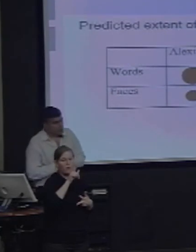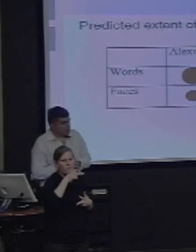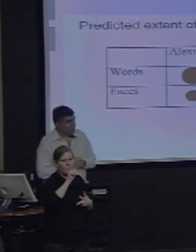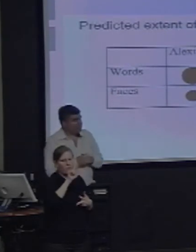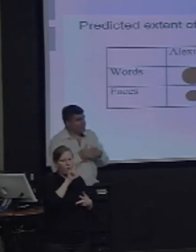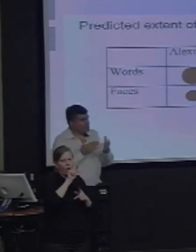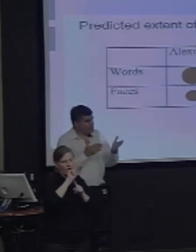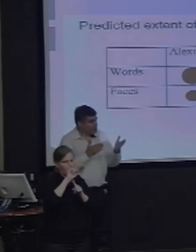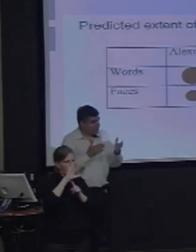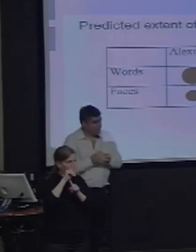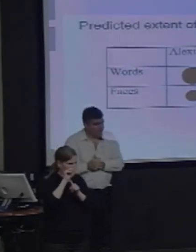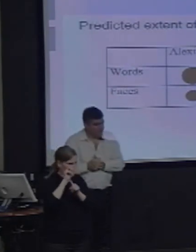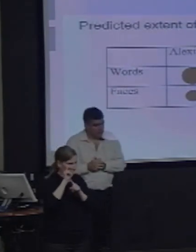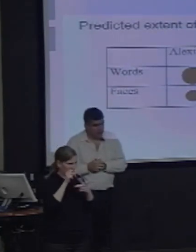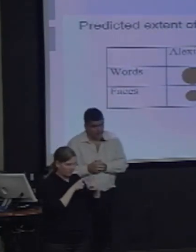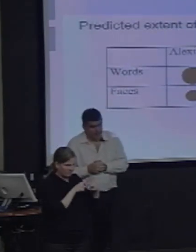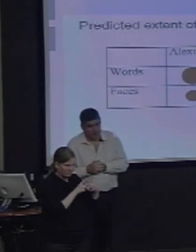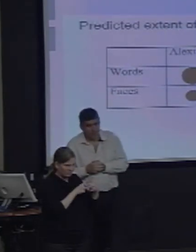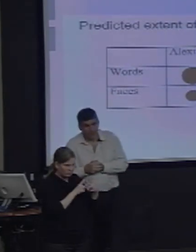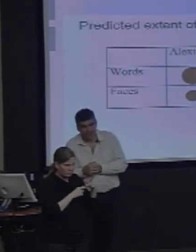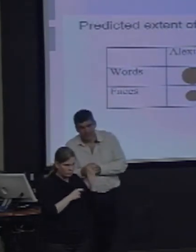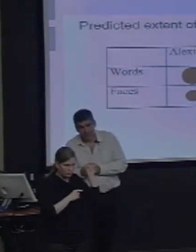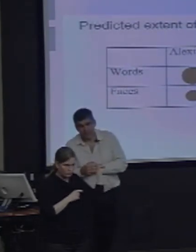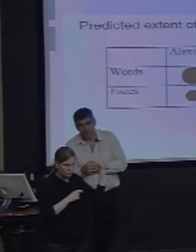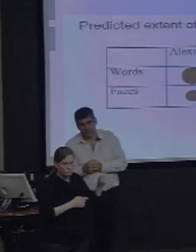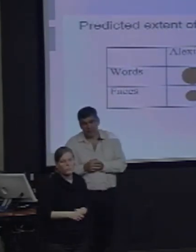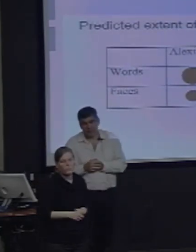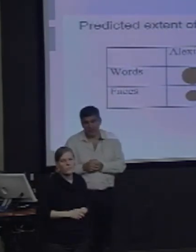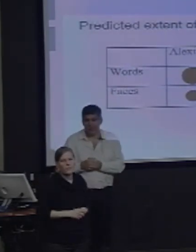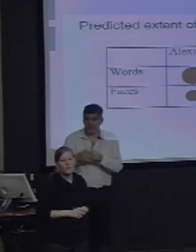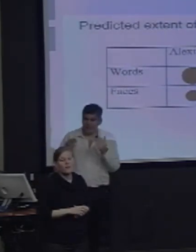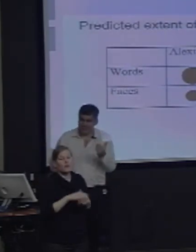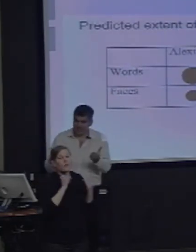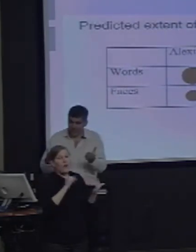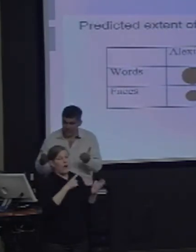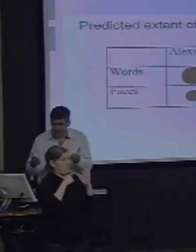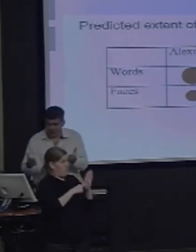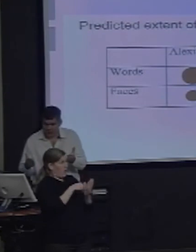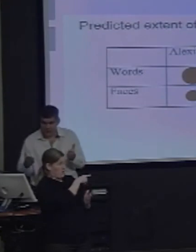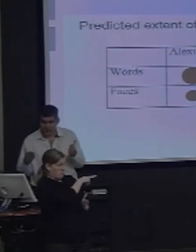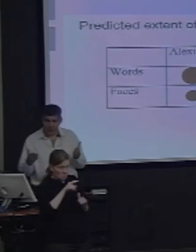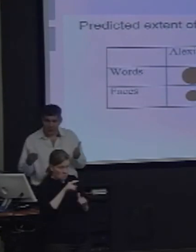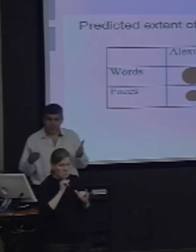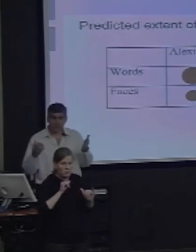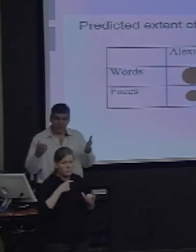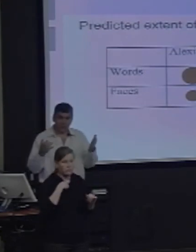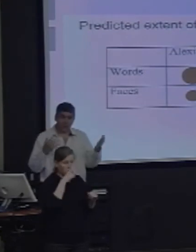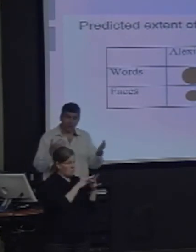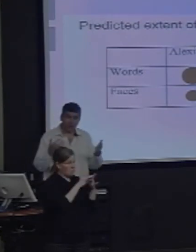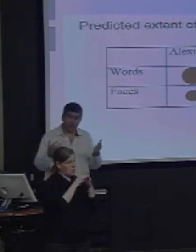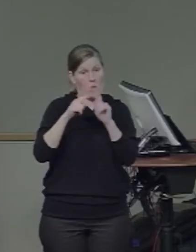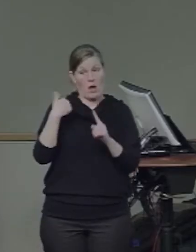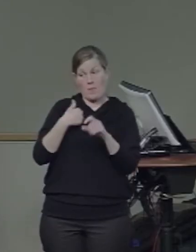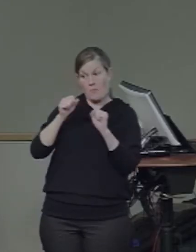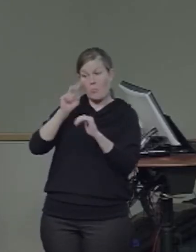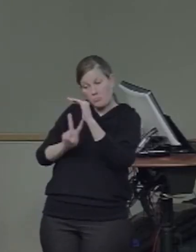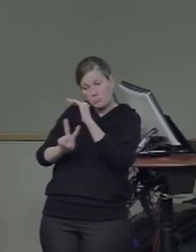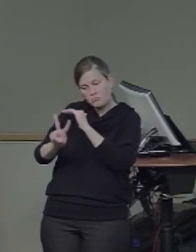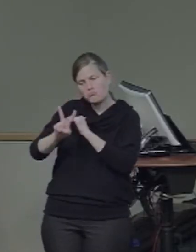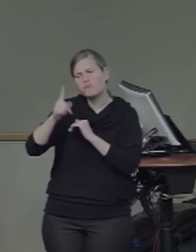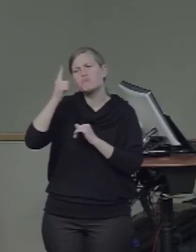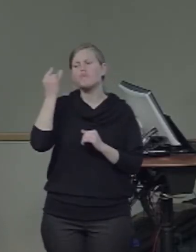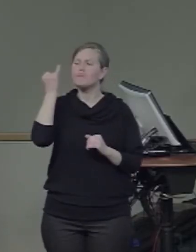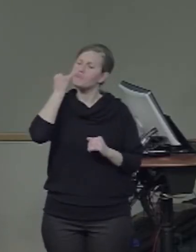So, as I showed you in the model, the model makes the prediction that if we examine patients with word or face